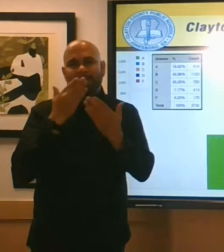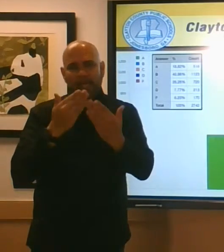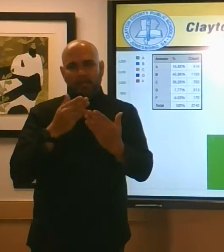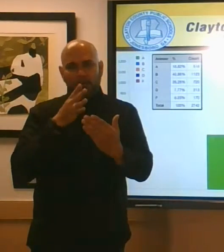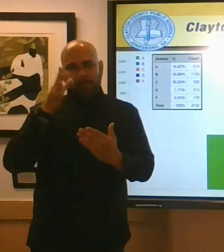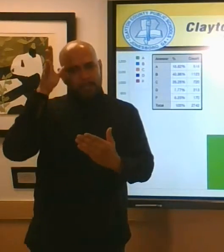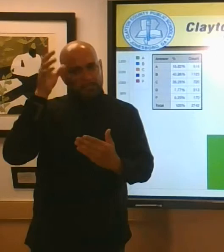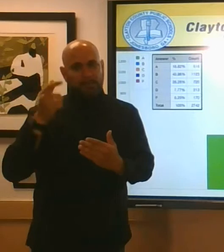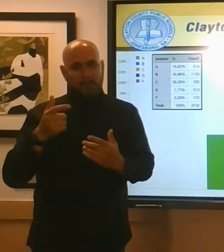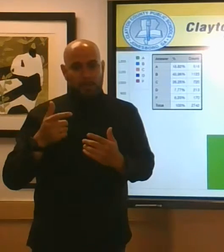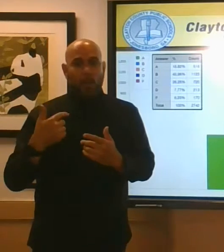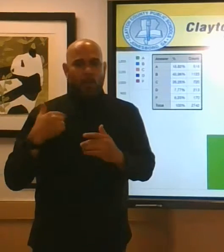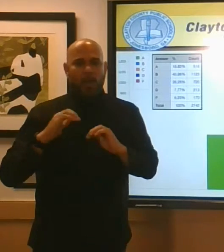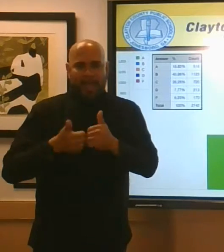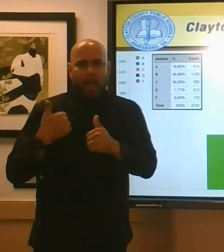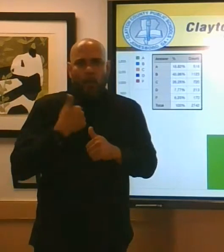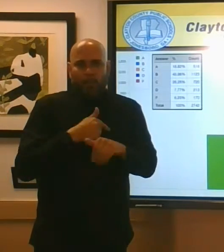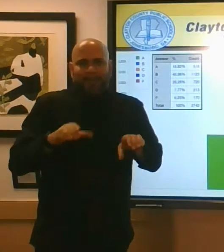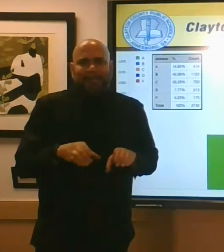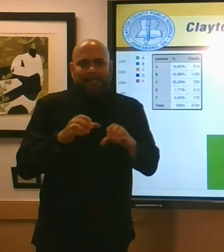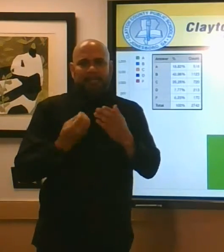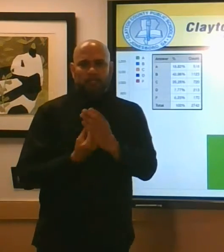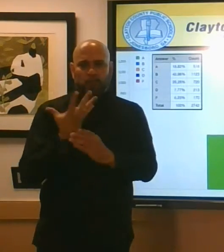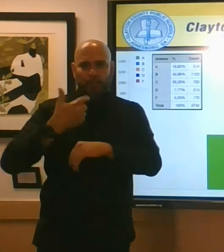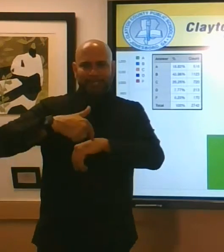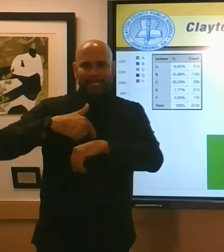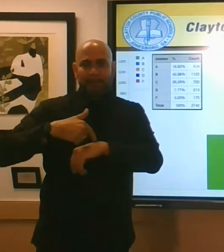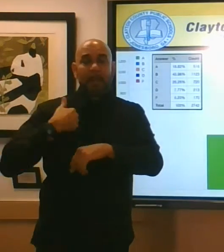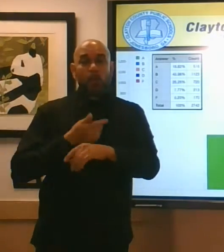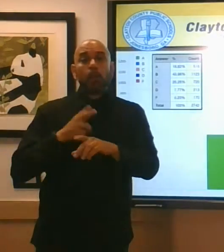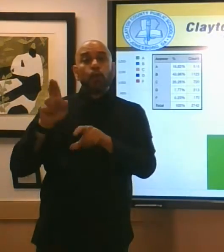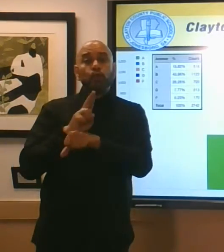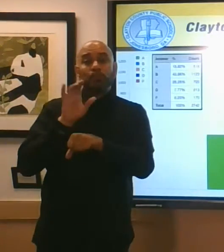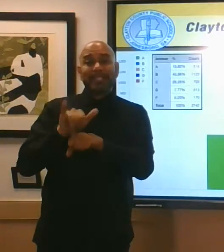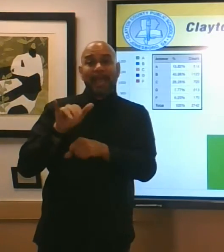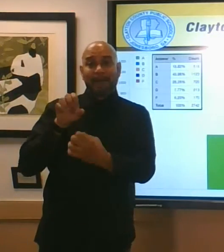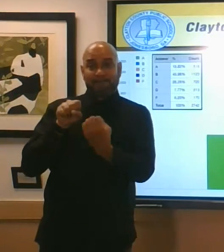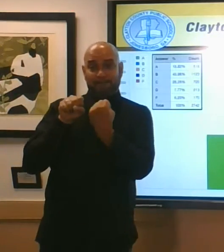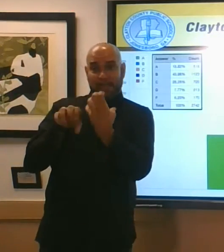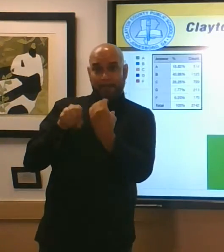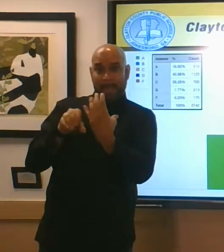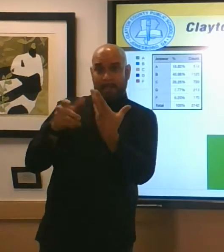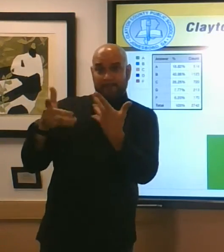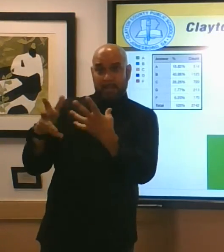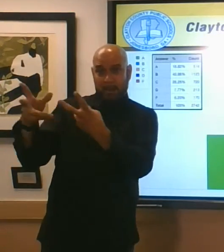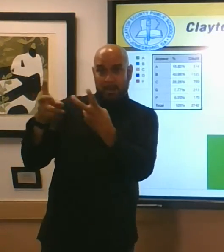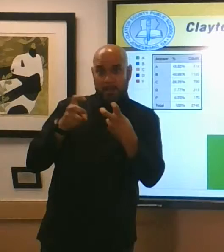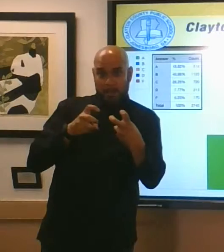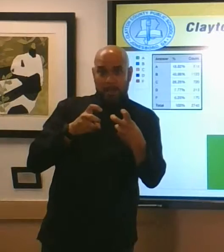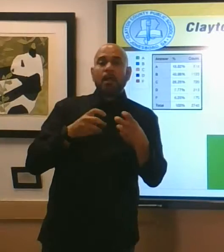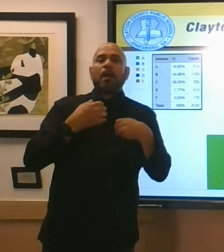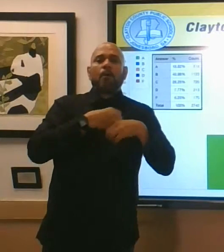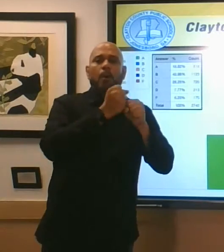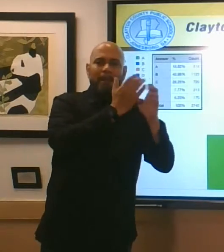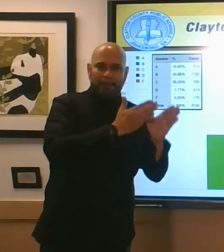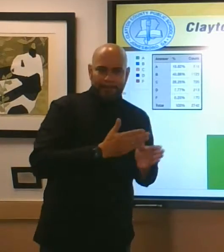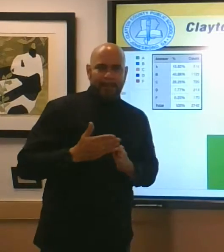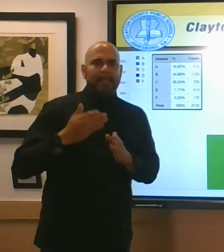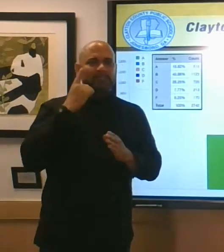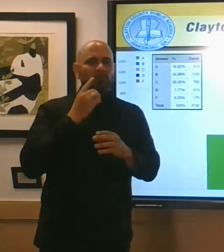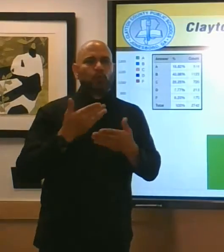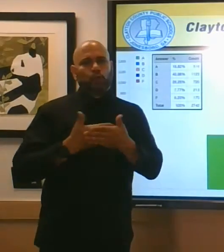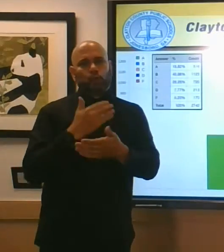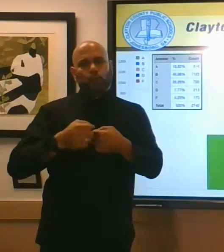we did during the spring and we'll be using the feedback that you've given us as we make plans for